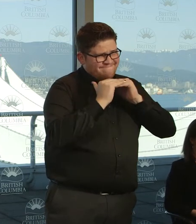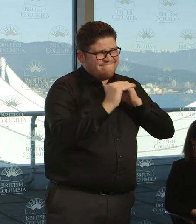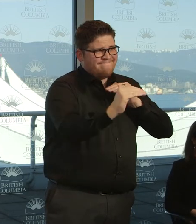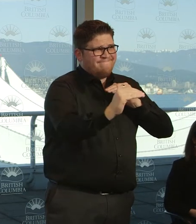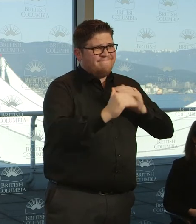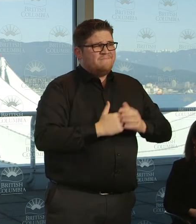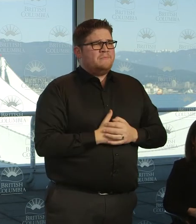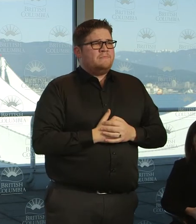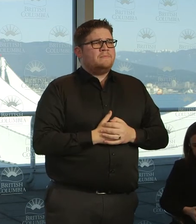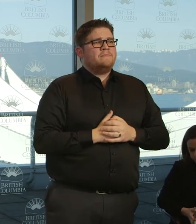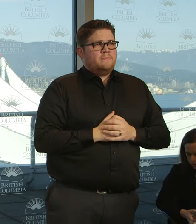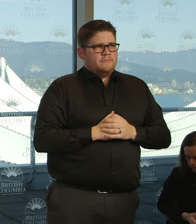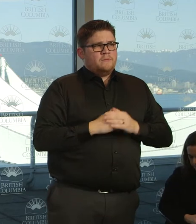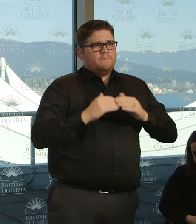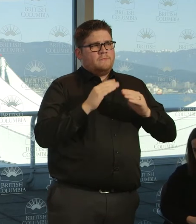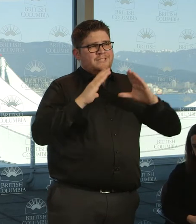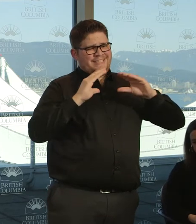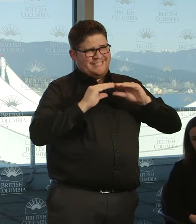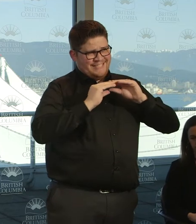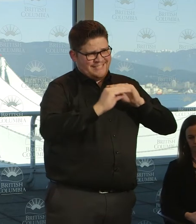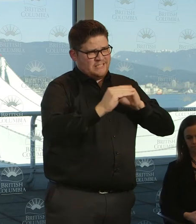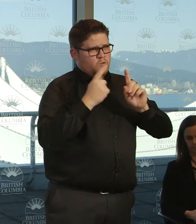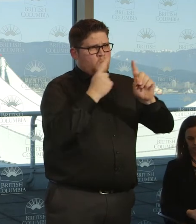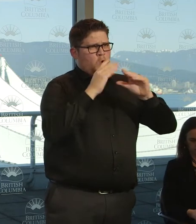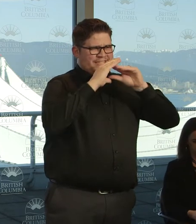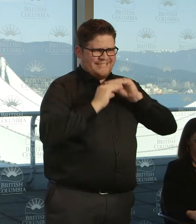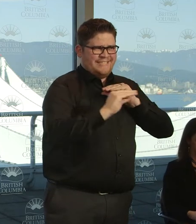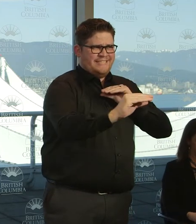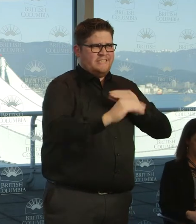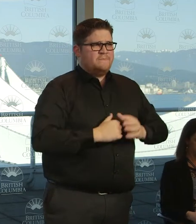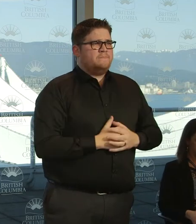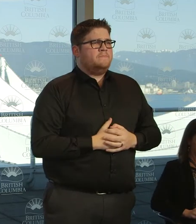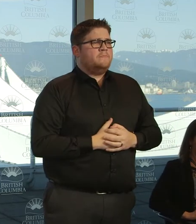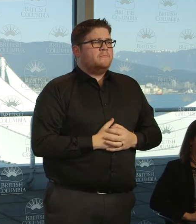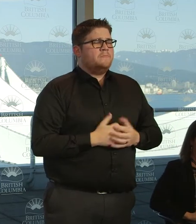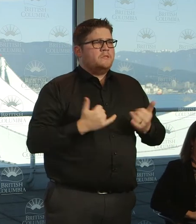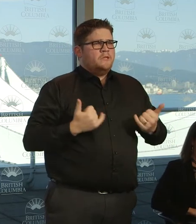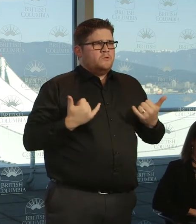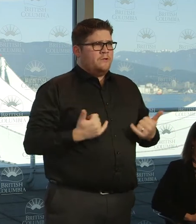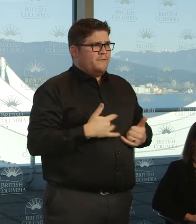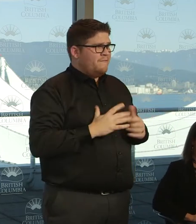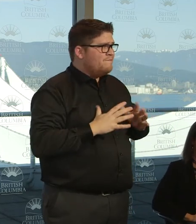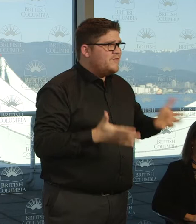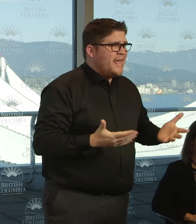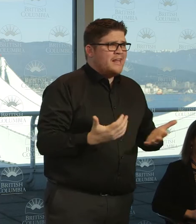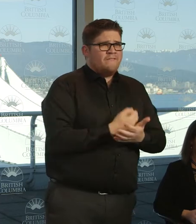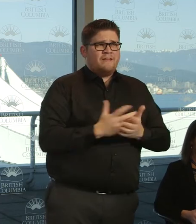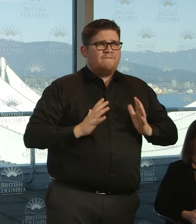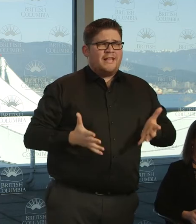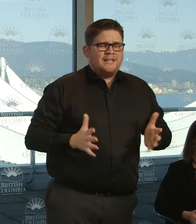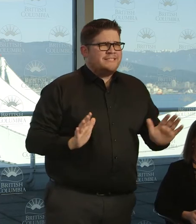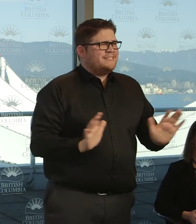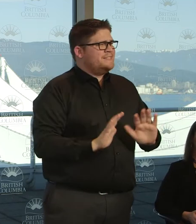It's sometimes challenging to see what it is today when we seem like everything's fine. But we do know that